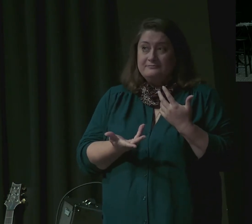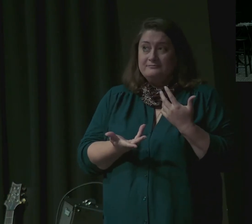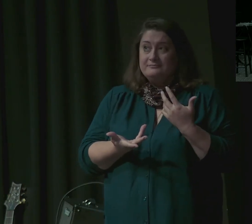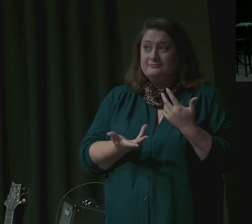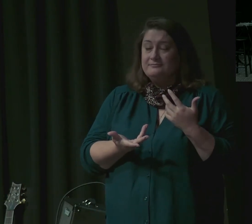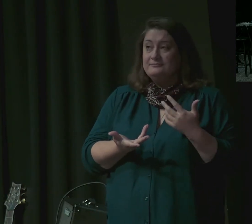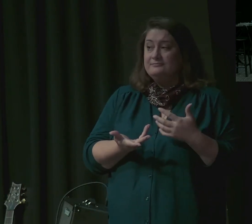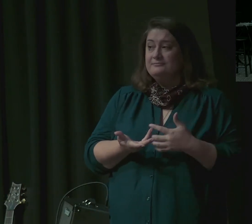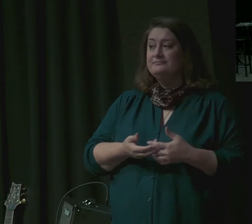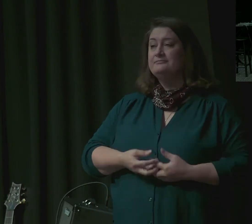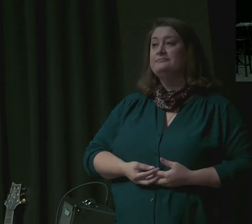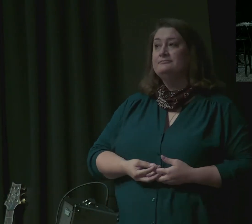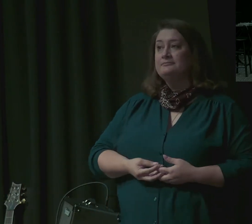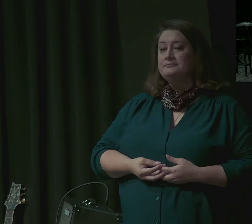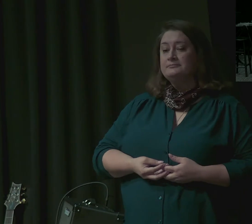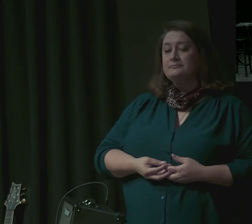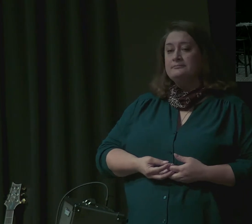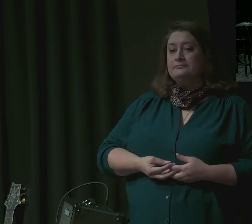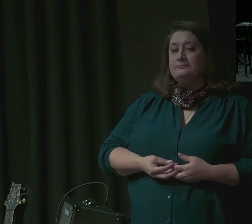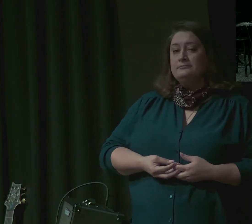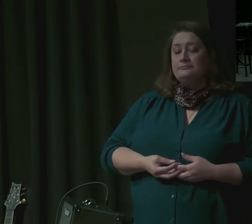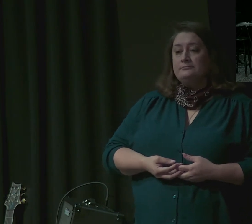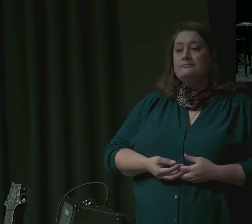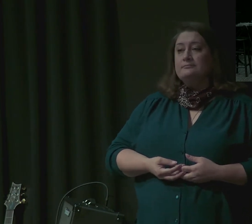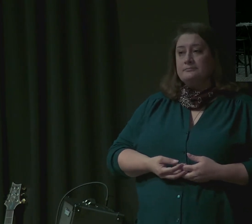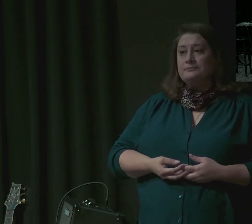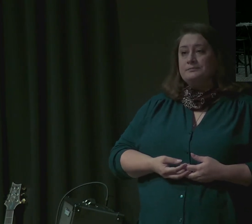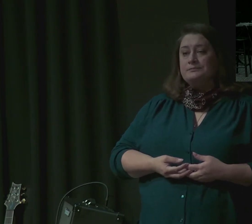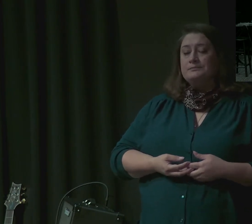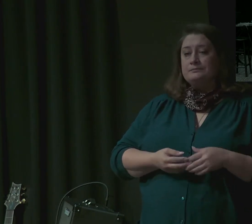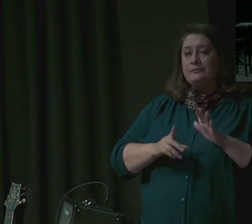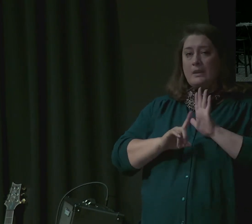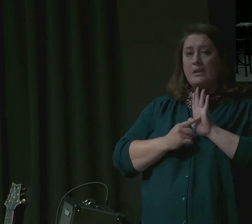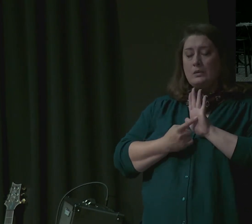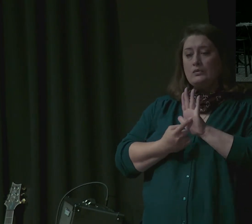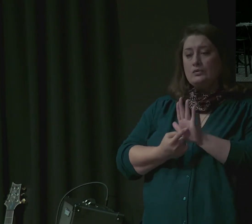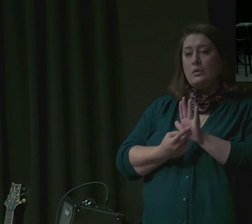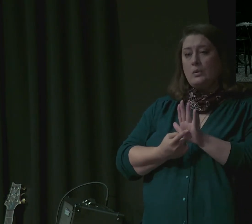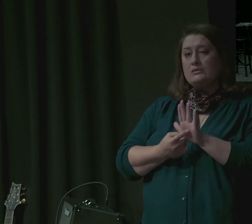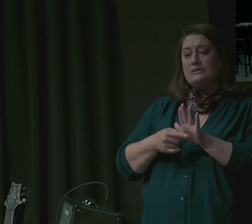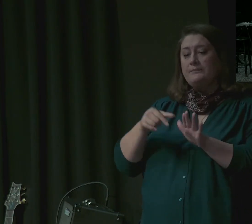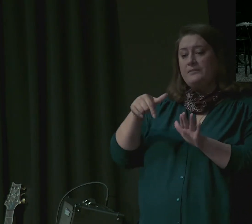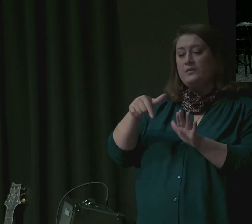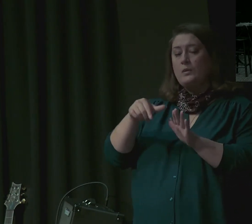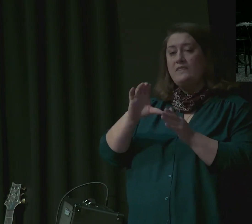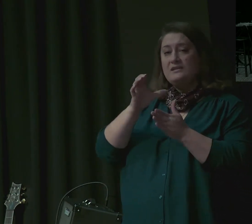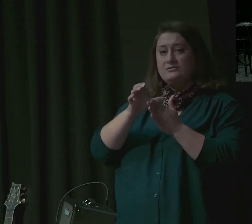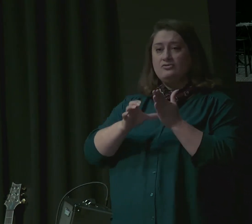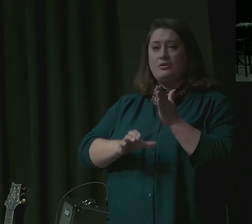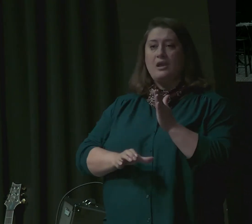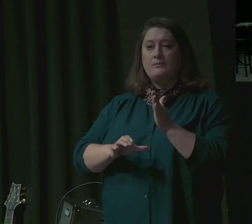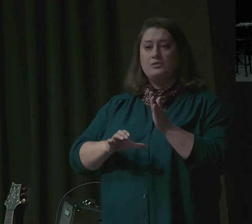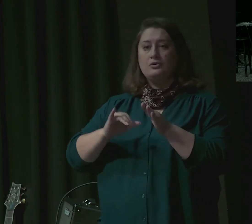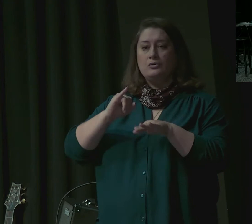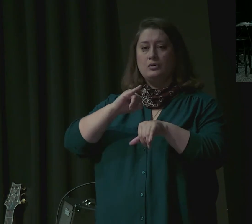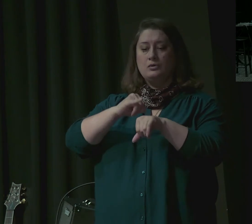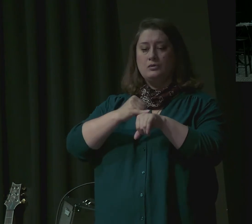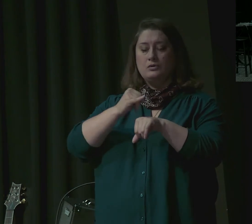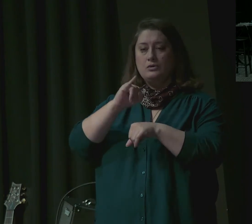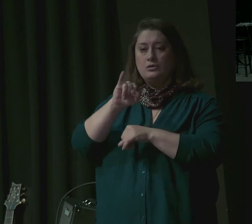And this is the kind of testing that Joseph will put his brothers through. It's